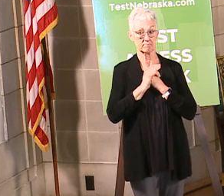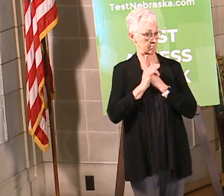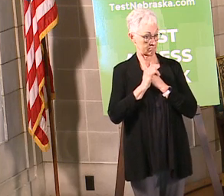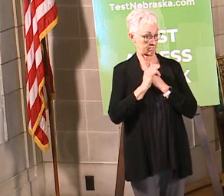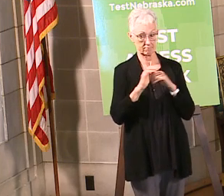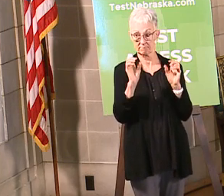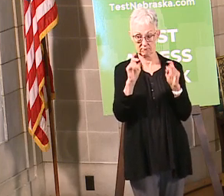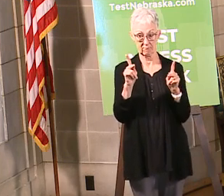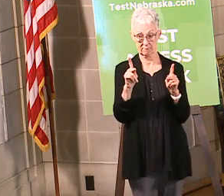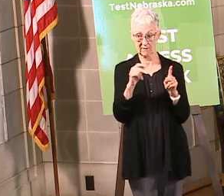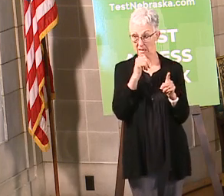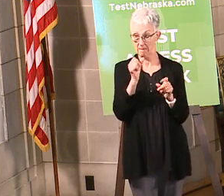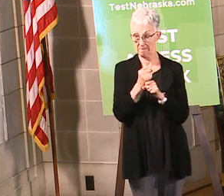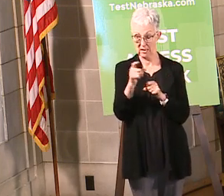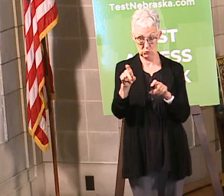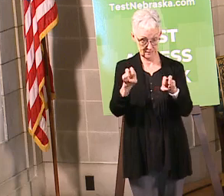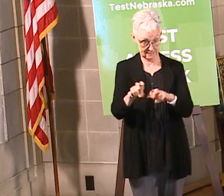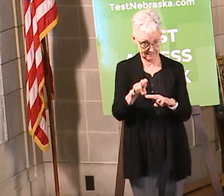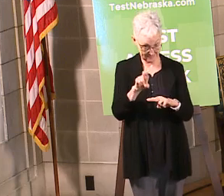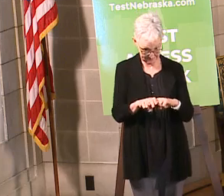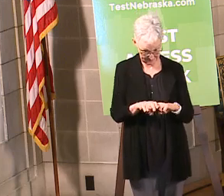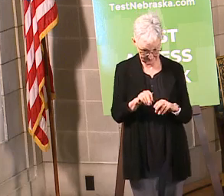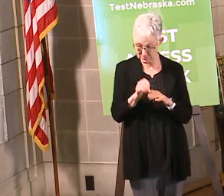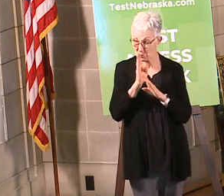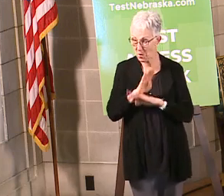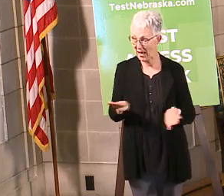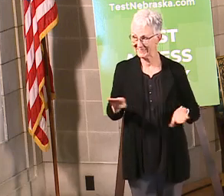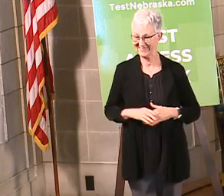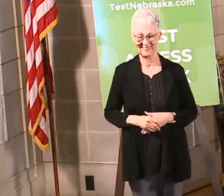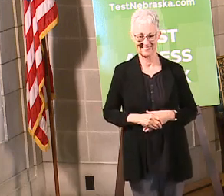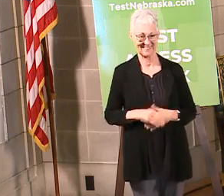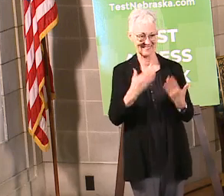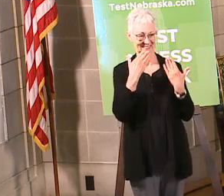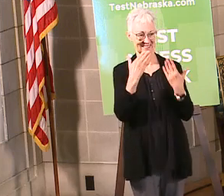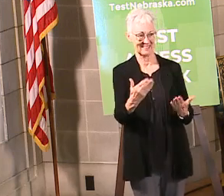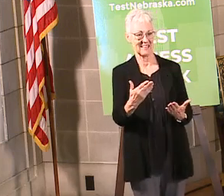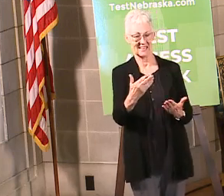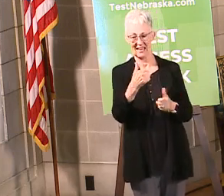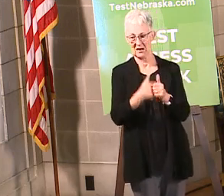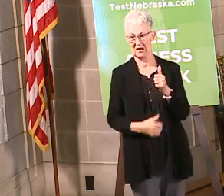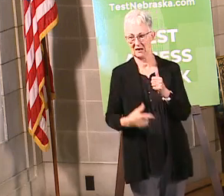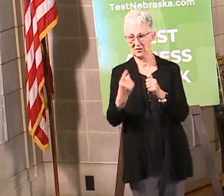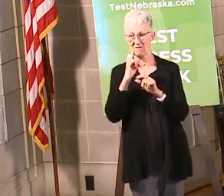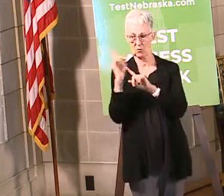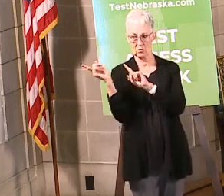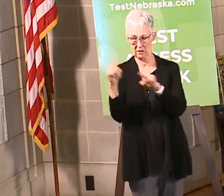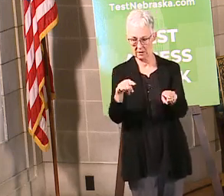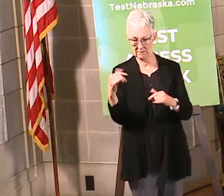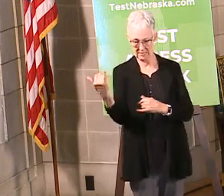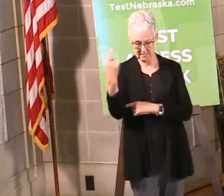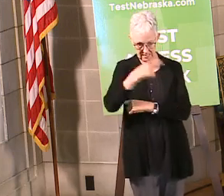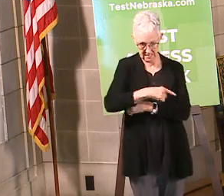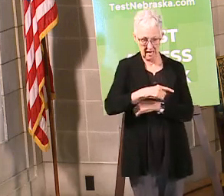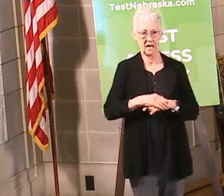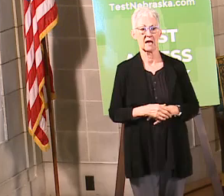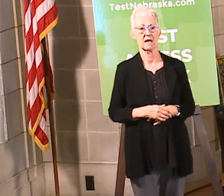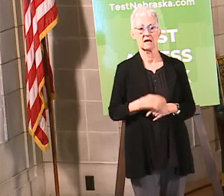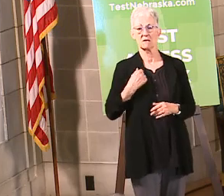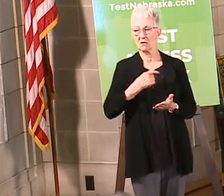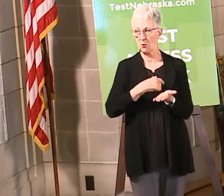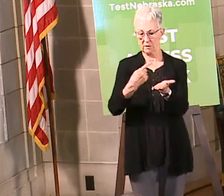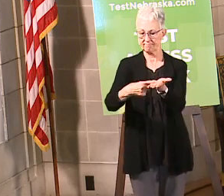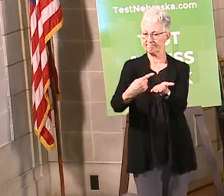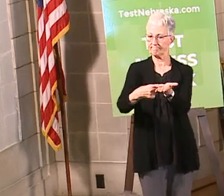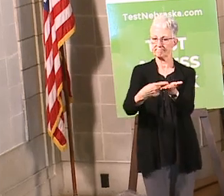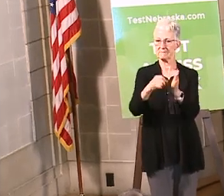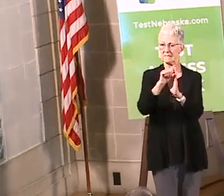okay well i'm not going to make everybody sit here in silence thank you very much again everybody for coming here to be able to talk about what the